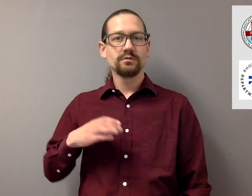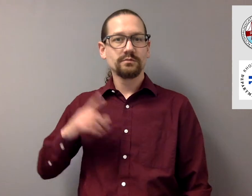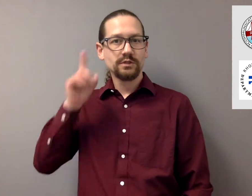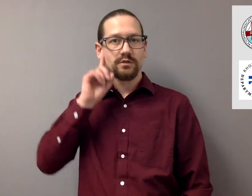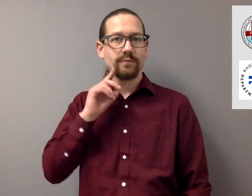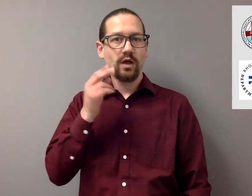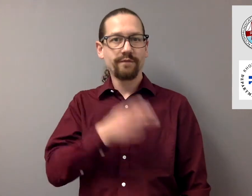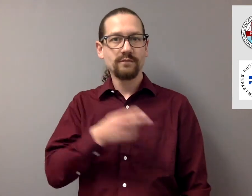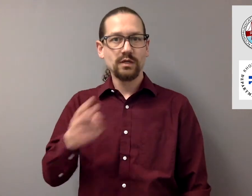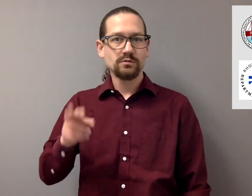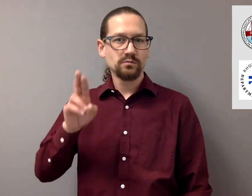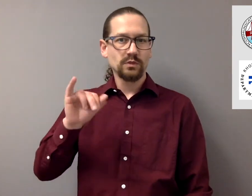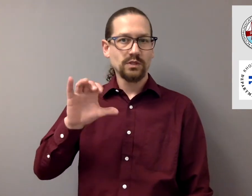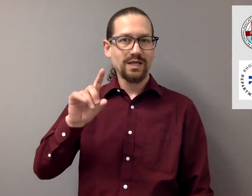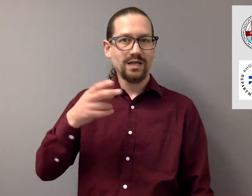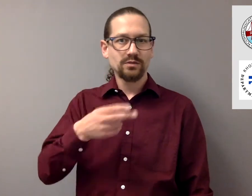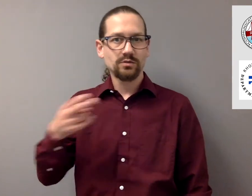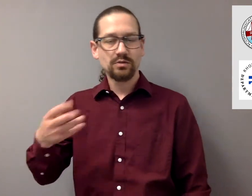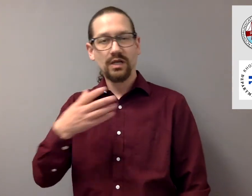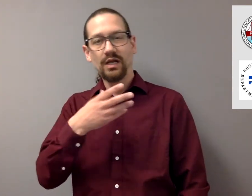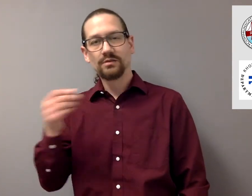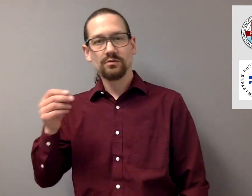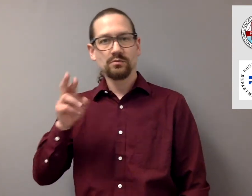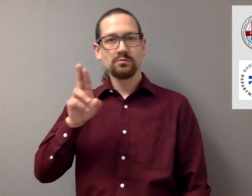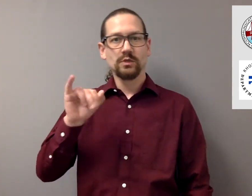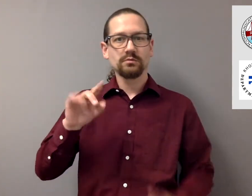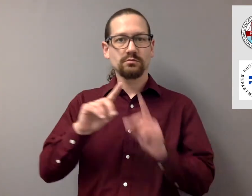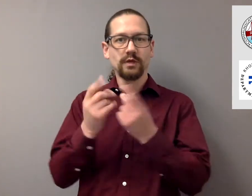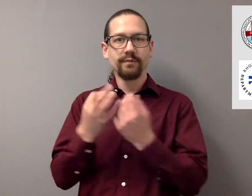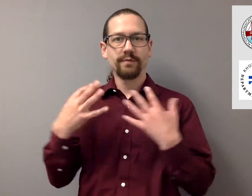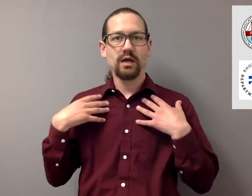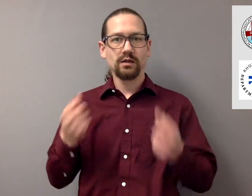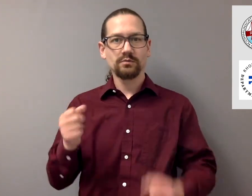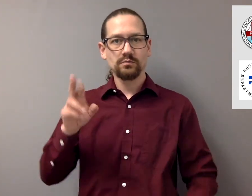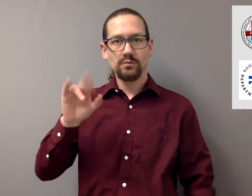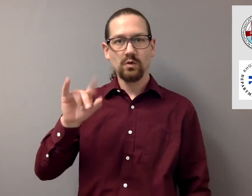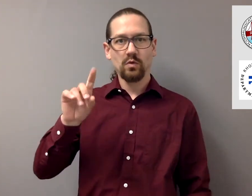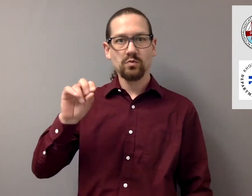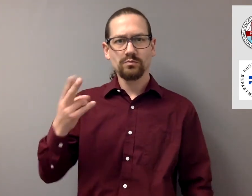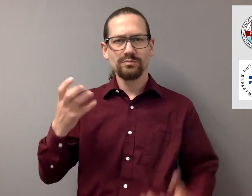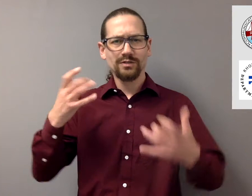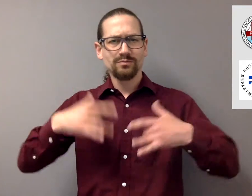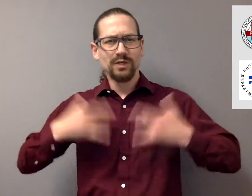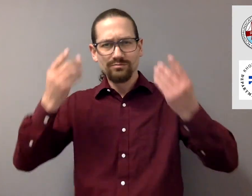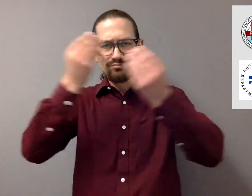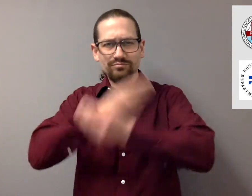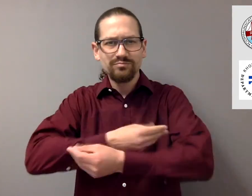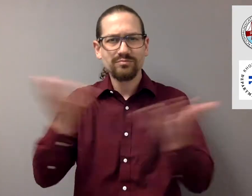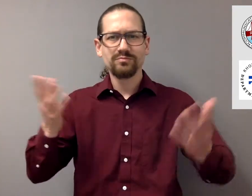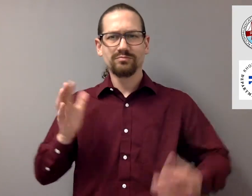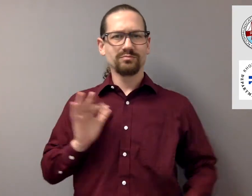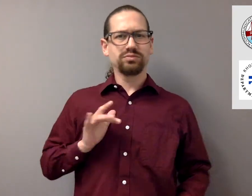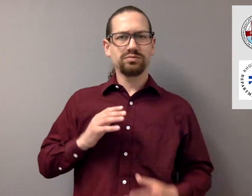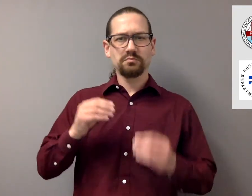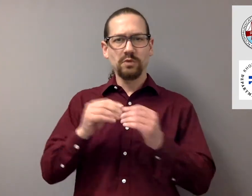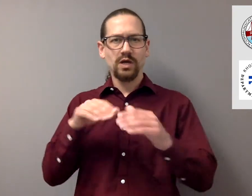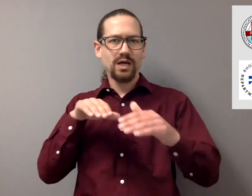The Rhode Island Commission for the Deaf and Hard of Hearing and the Rhode Island Department of Health are thrilled to announce the